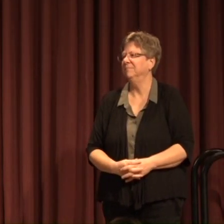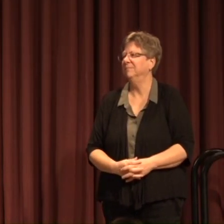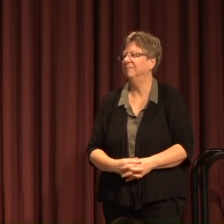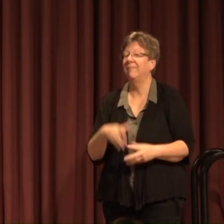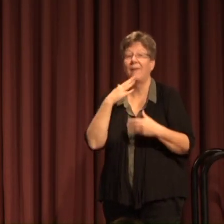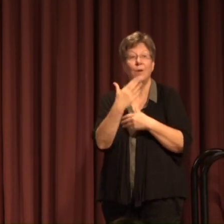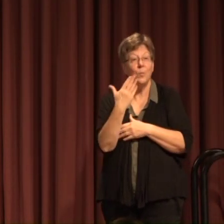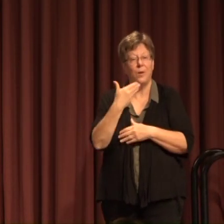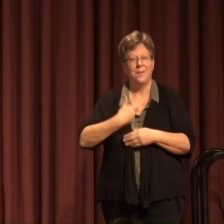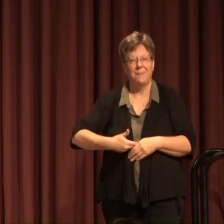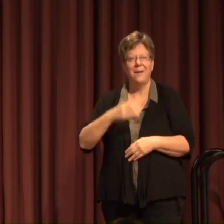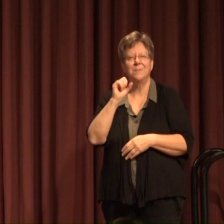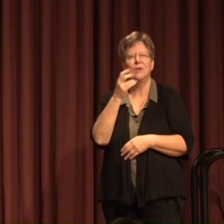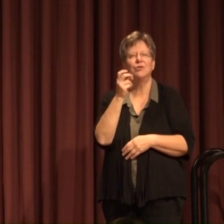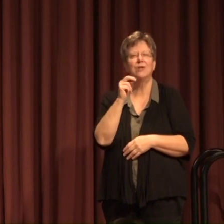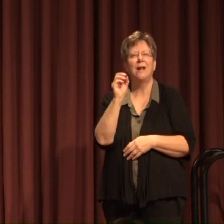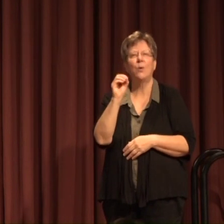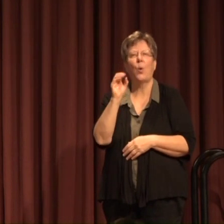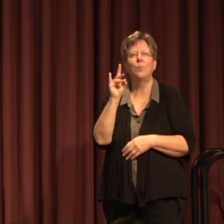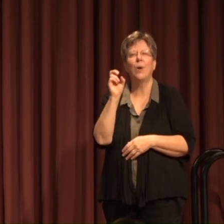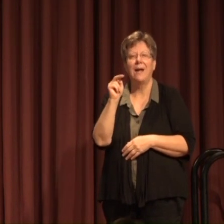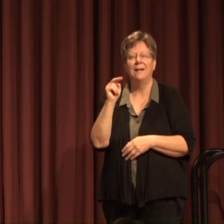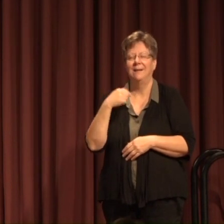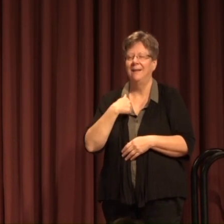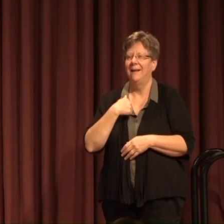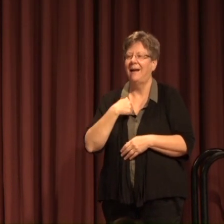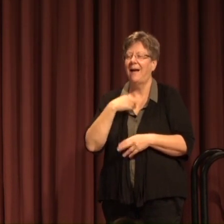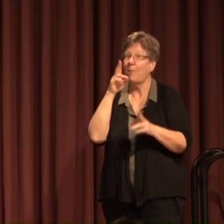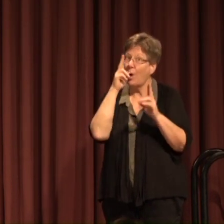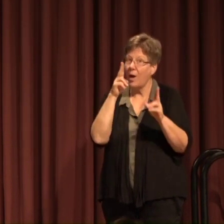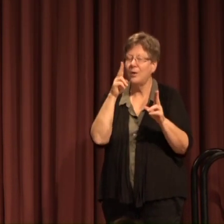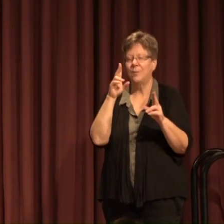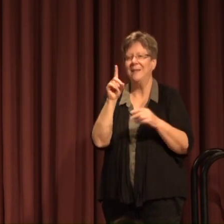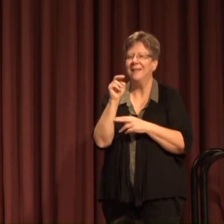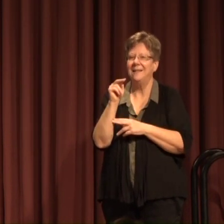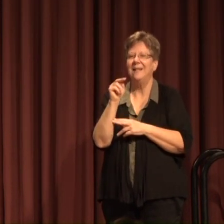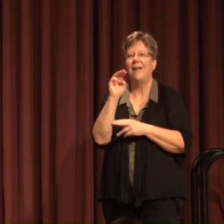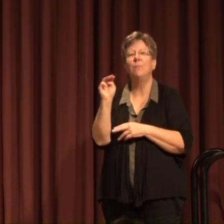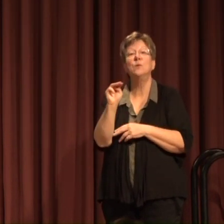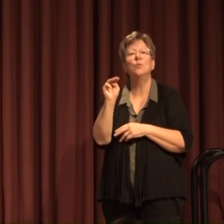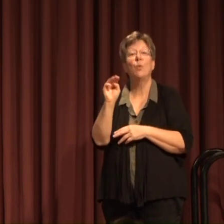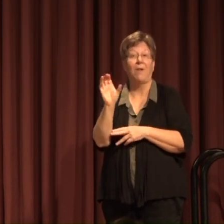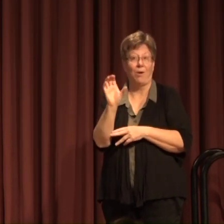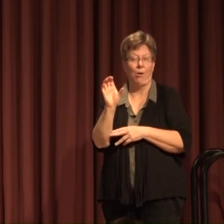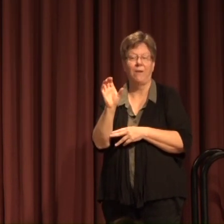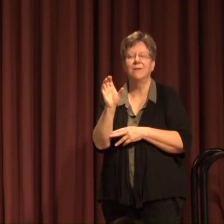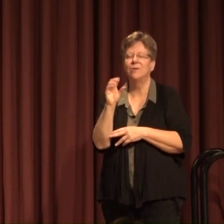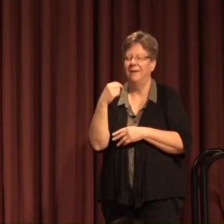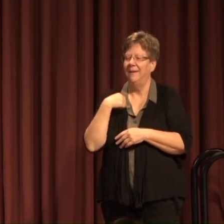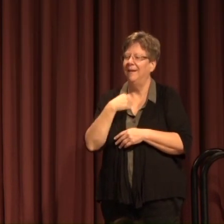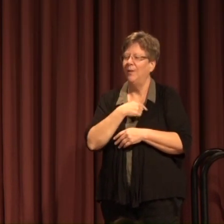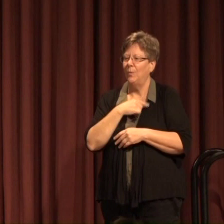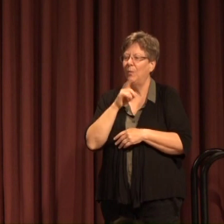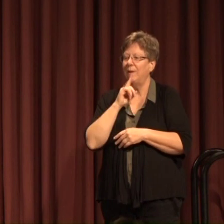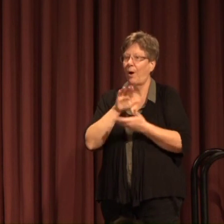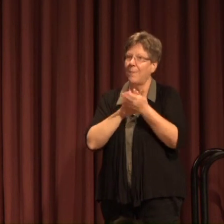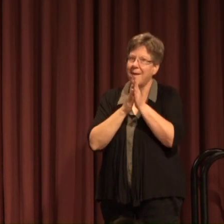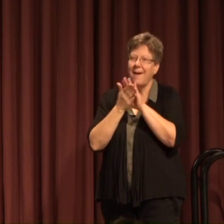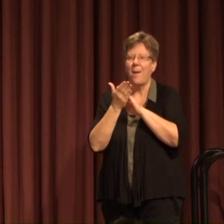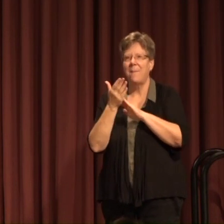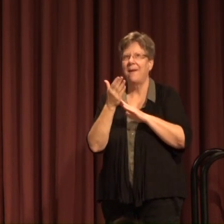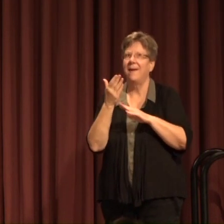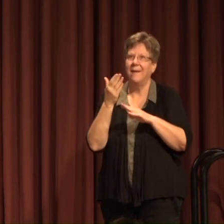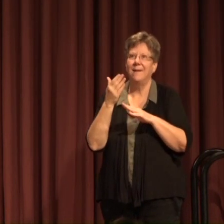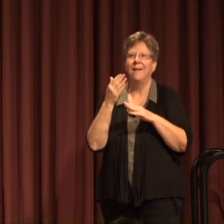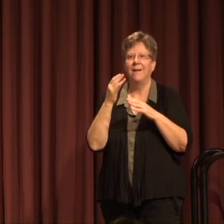good morning my name is Shannon O'Brien and I am honored to be the Dean of Missoula College and we are becoming well